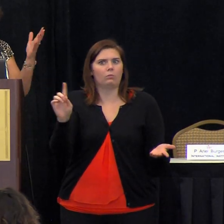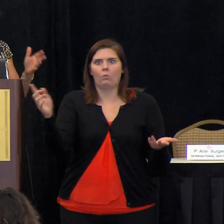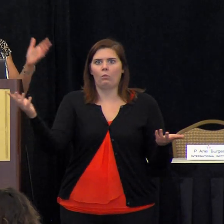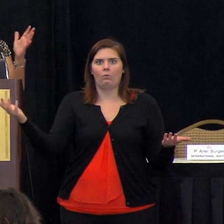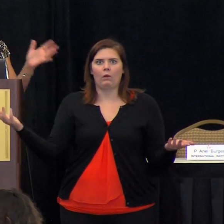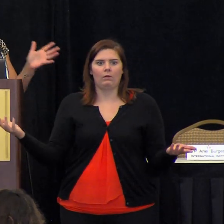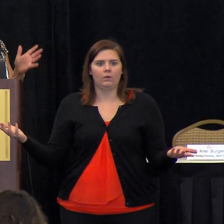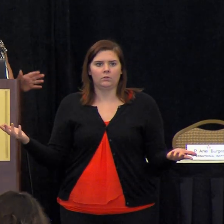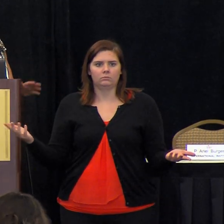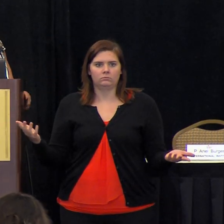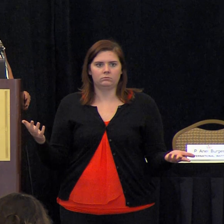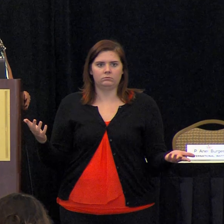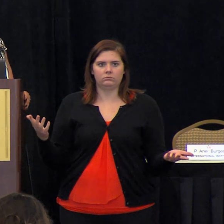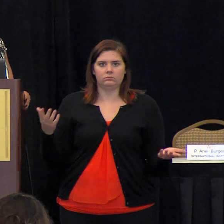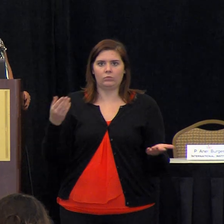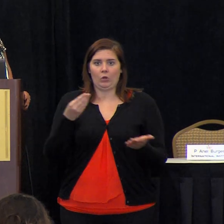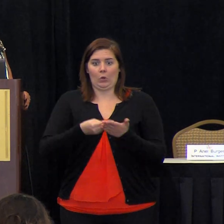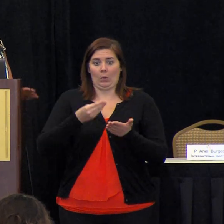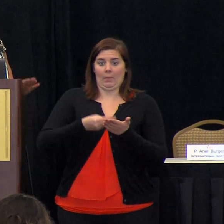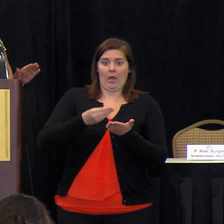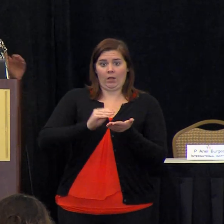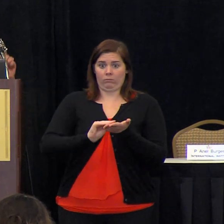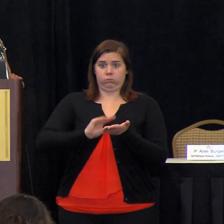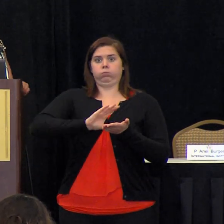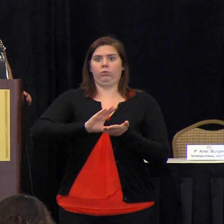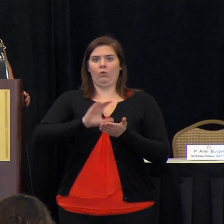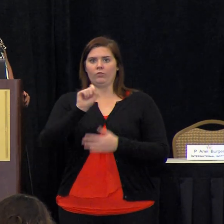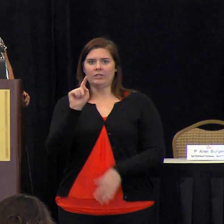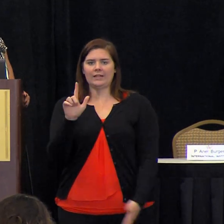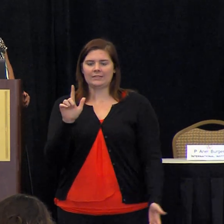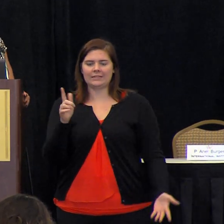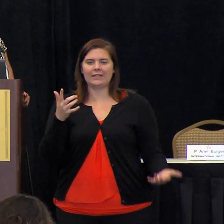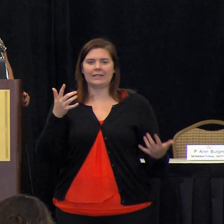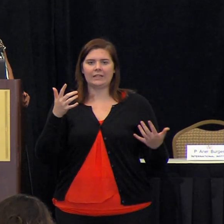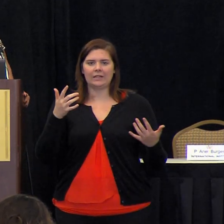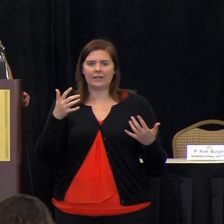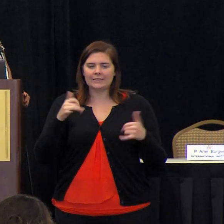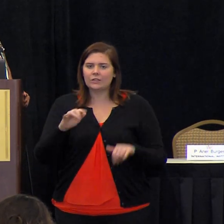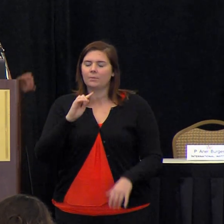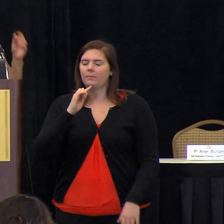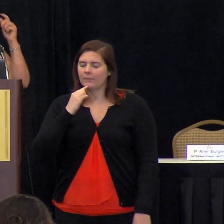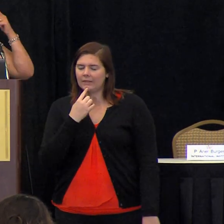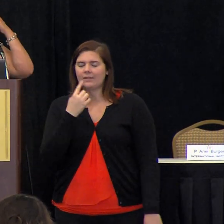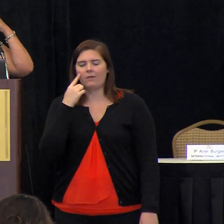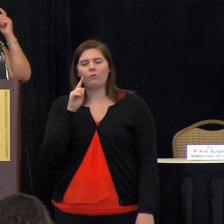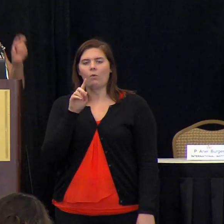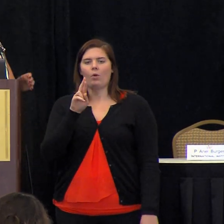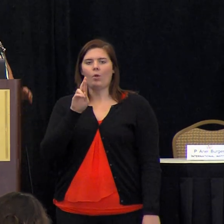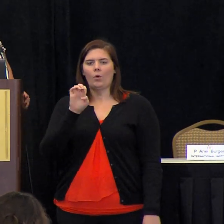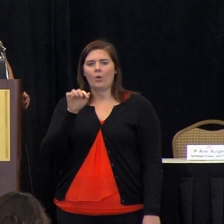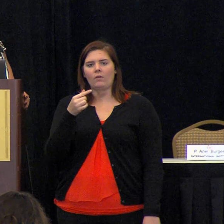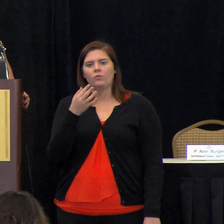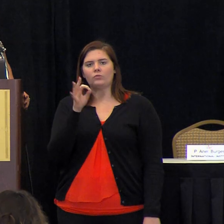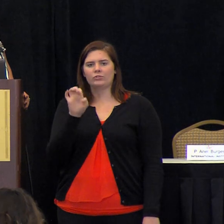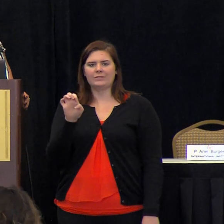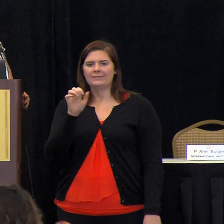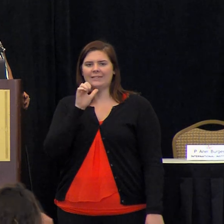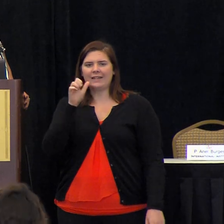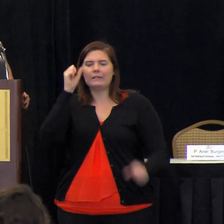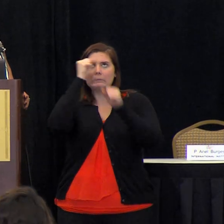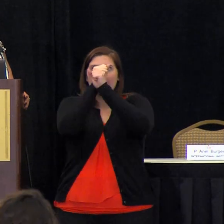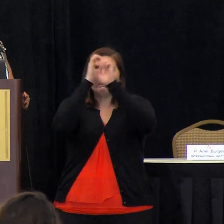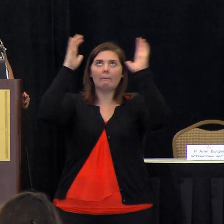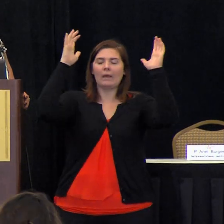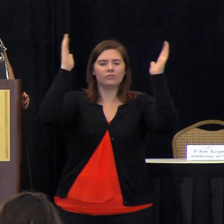you know the rich part of st louis is it would be a letdown for refugees because it's not what was imagined